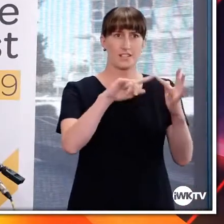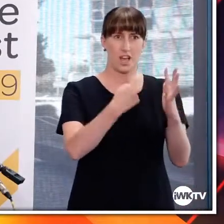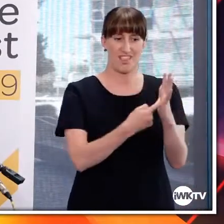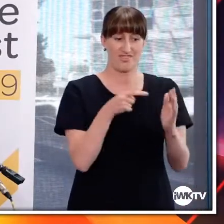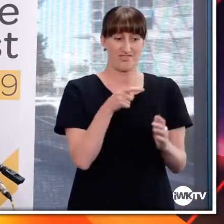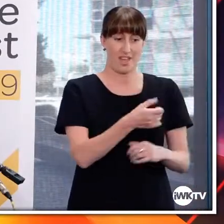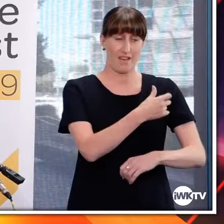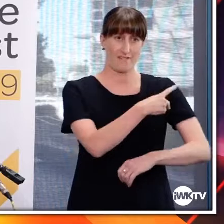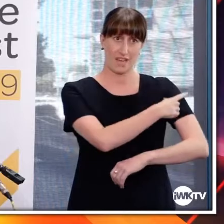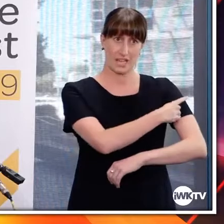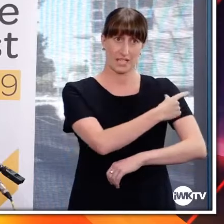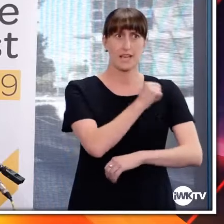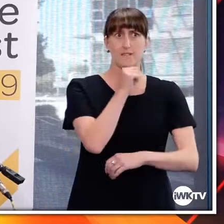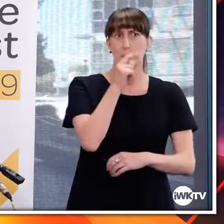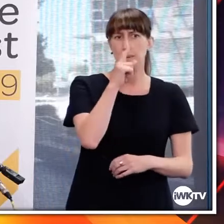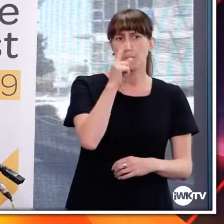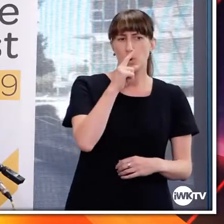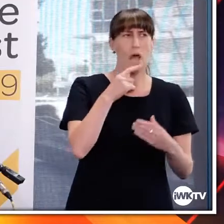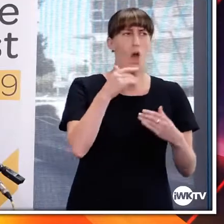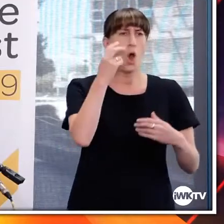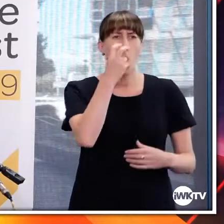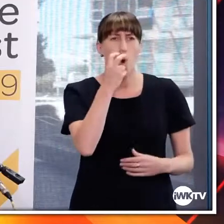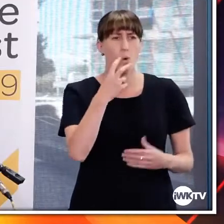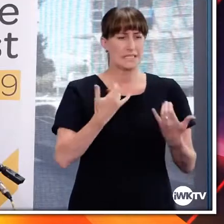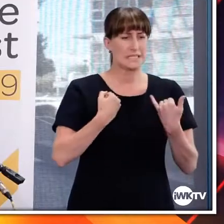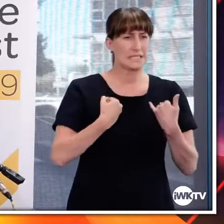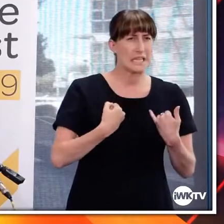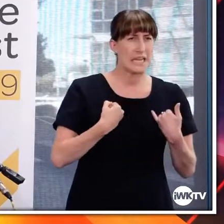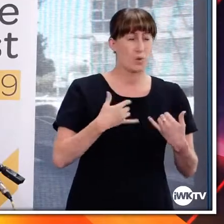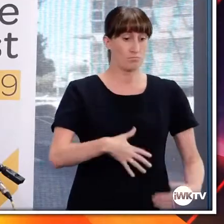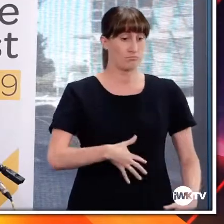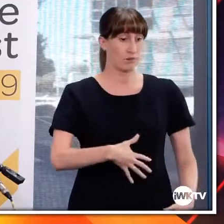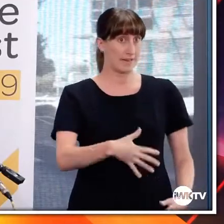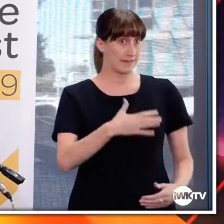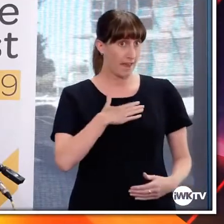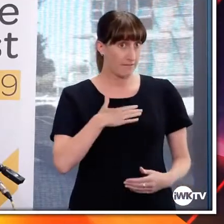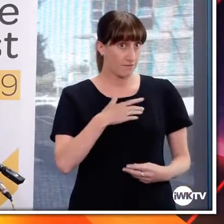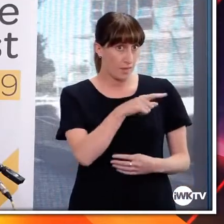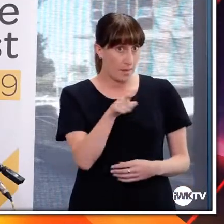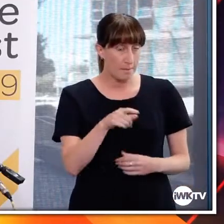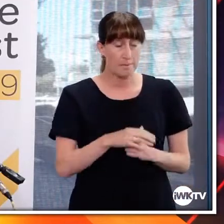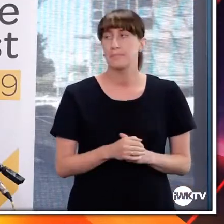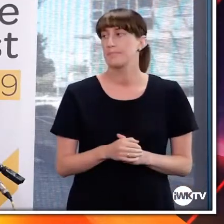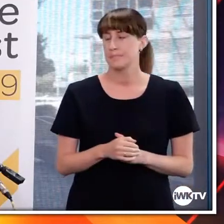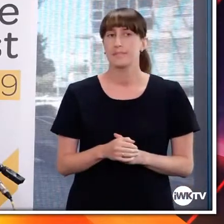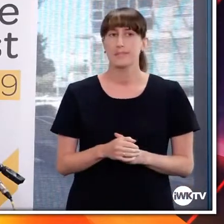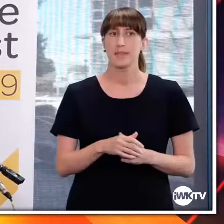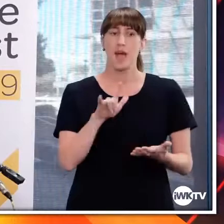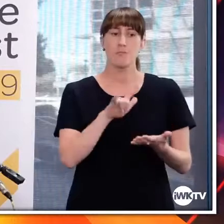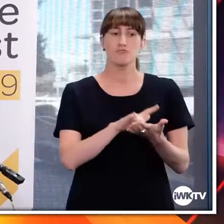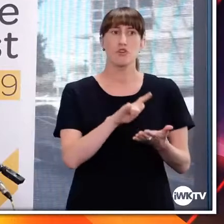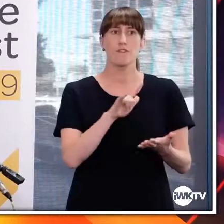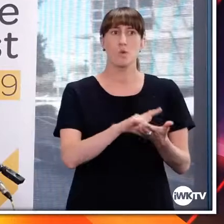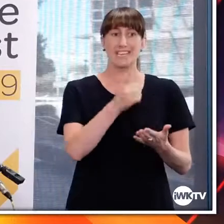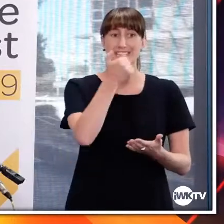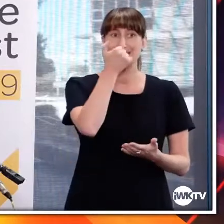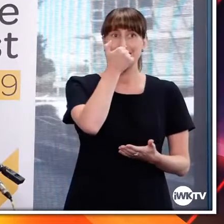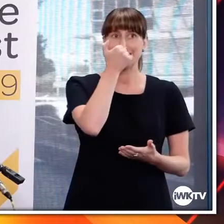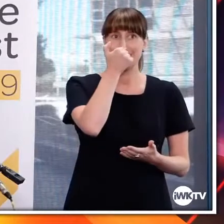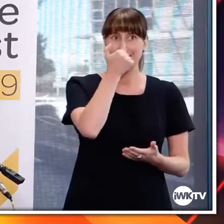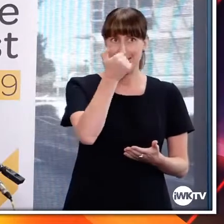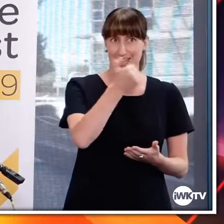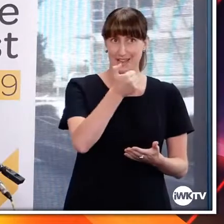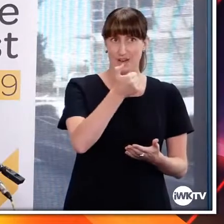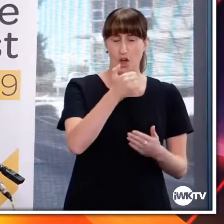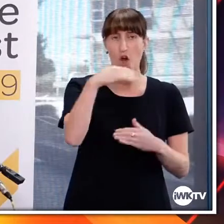sick or pregnant? So we've approved the vaccine for 16 years and older, and we haven't put an age limit on